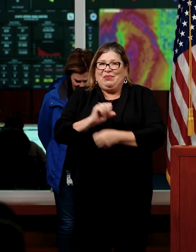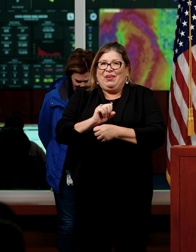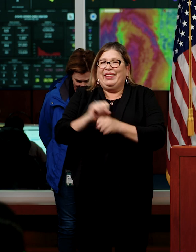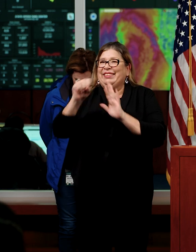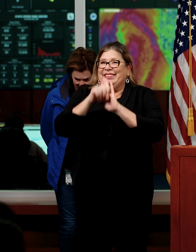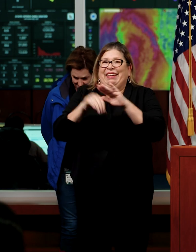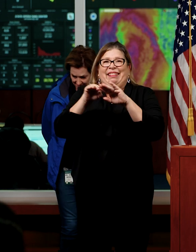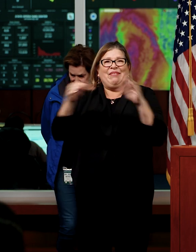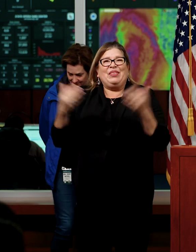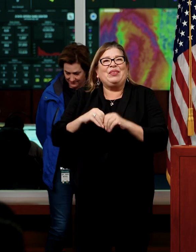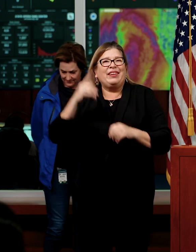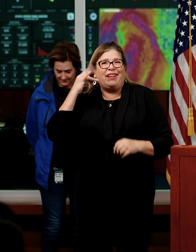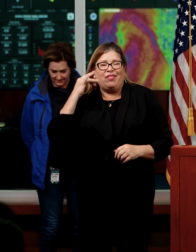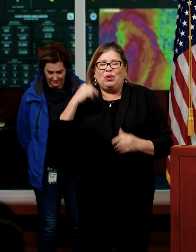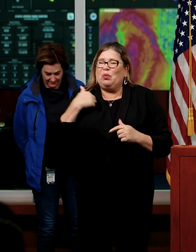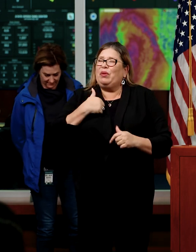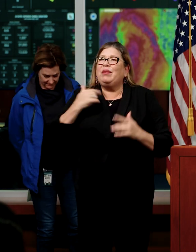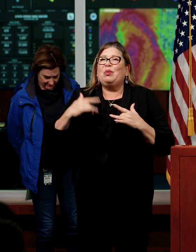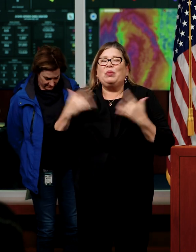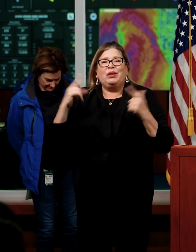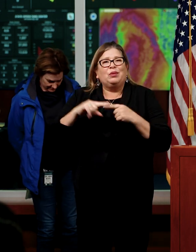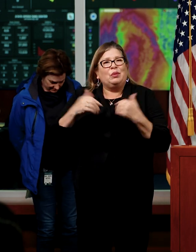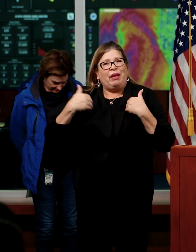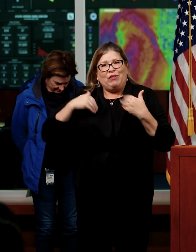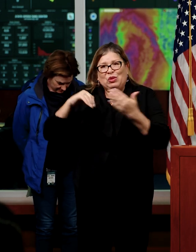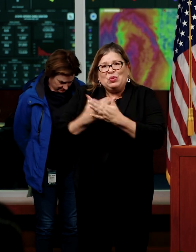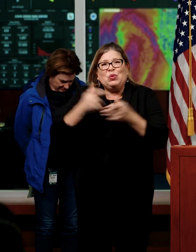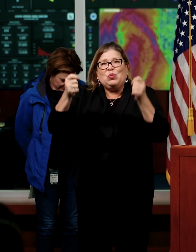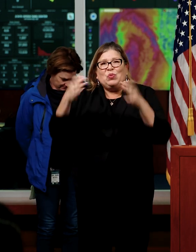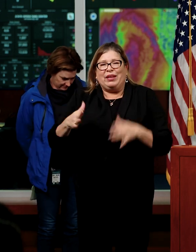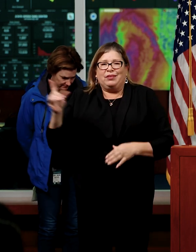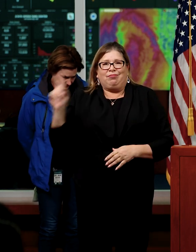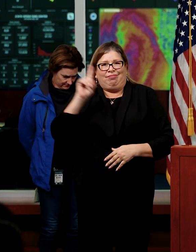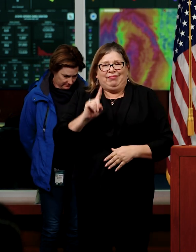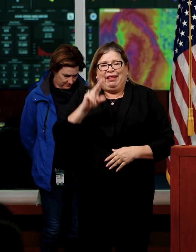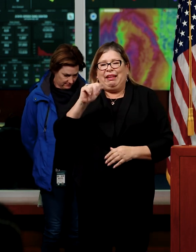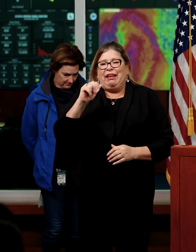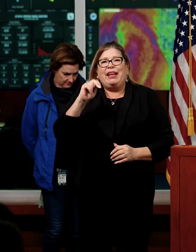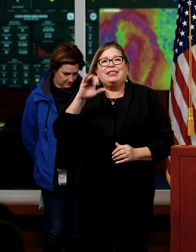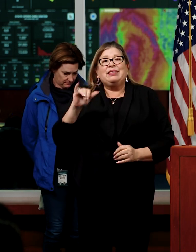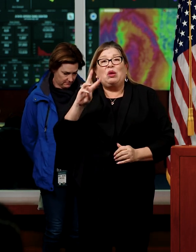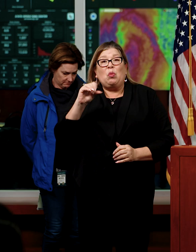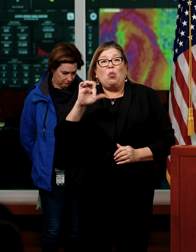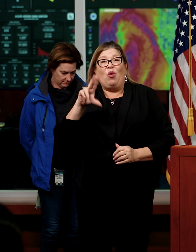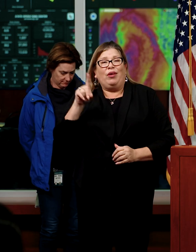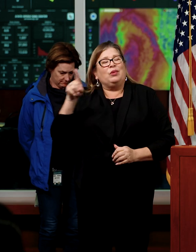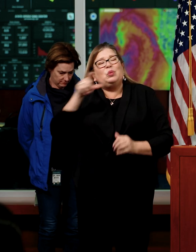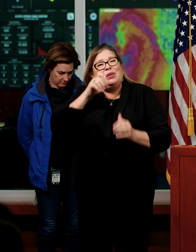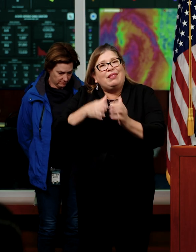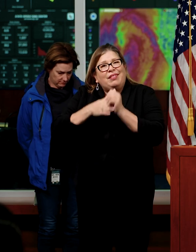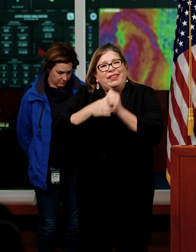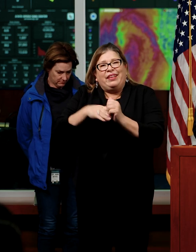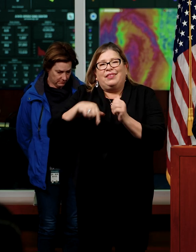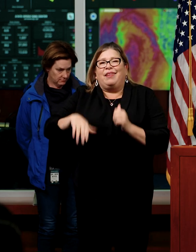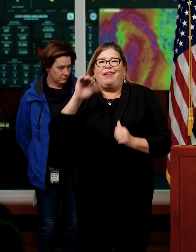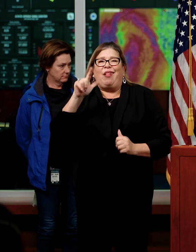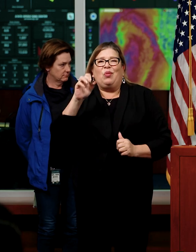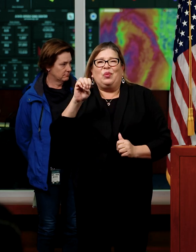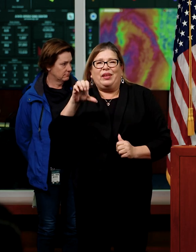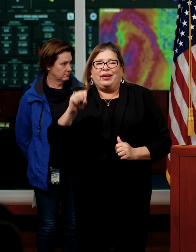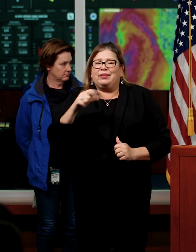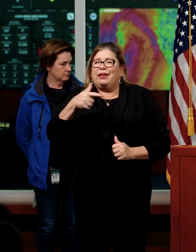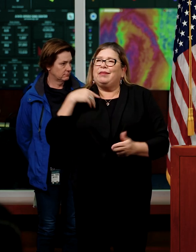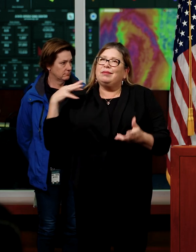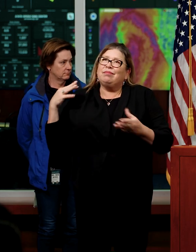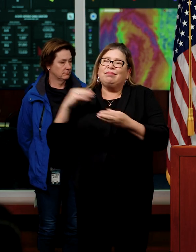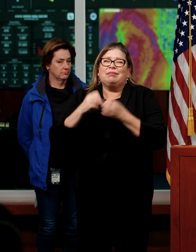state level in California. You know, we are so thrilled to have Director Nancy Ward in this position, leading the Governor's Office of Emergency Services, and the decades